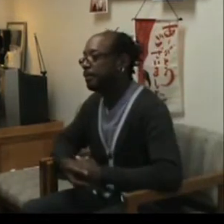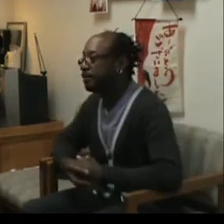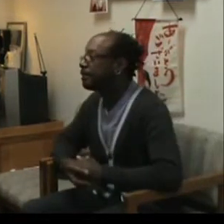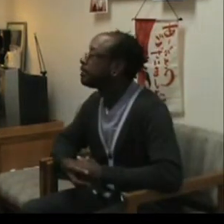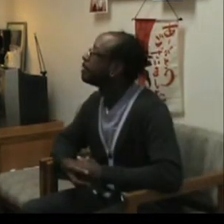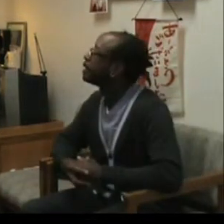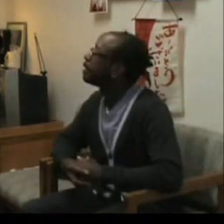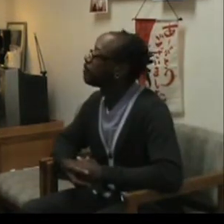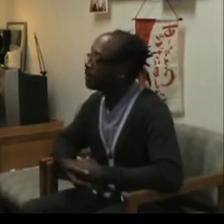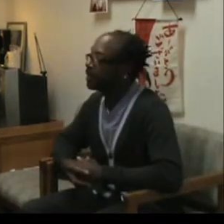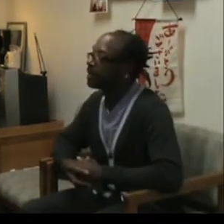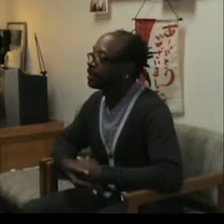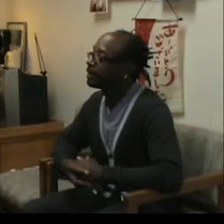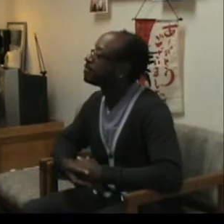Et cetera. Everything. Everything.